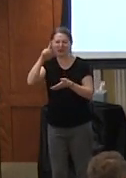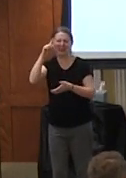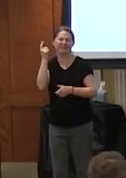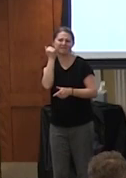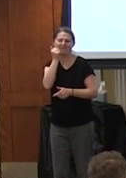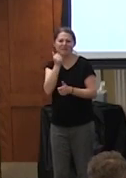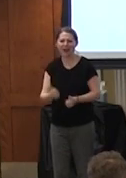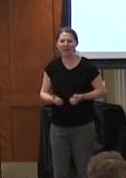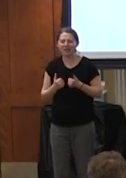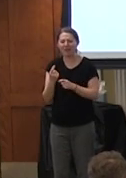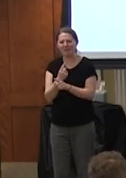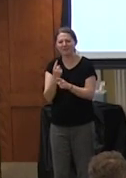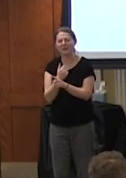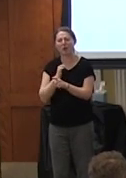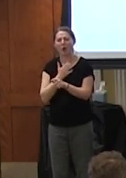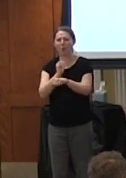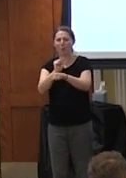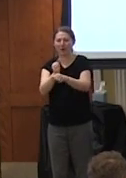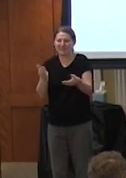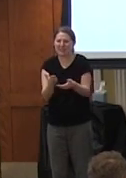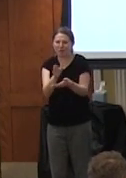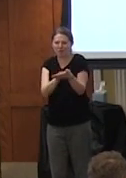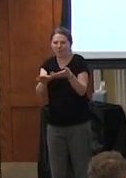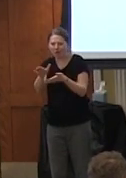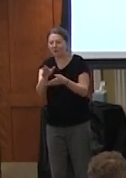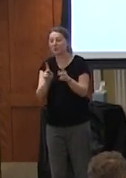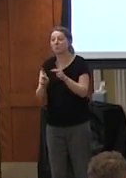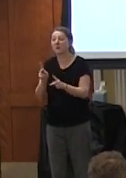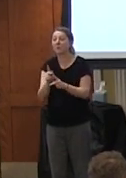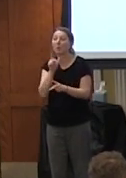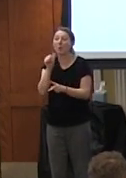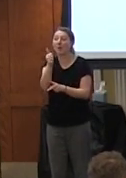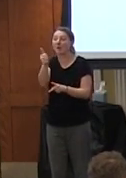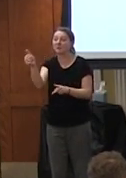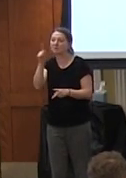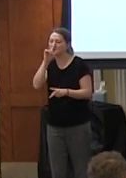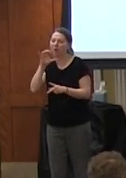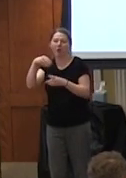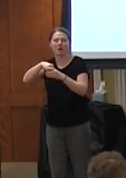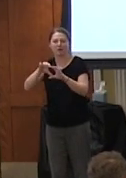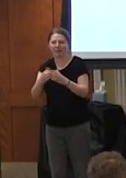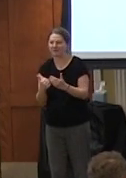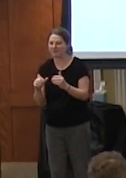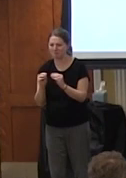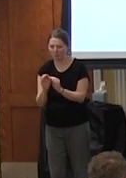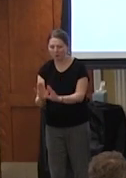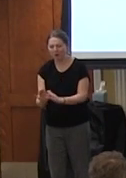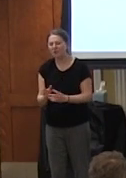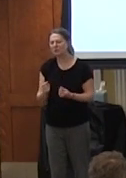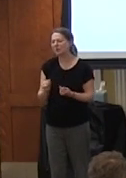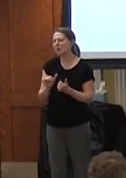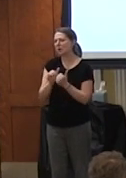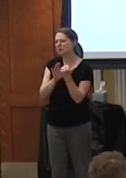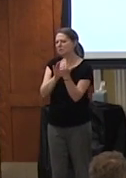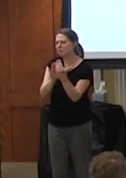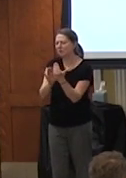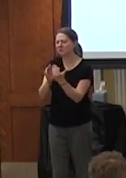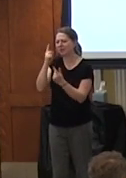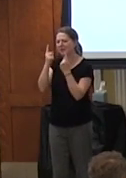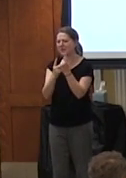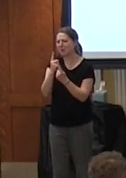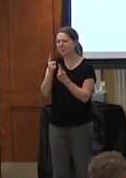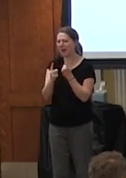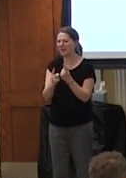lives in terms of our work in our institutions um and people who are aren't in our classes anymore do you have some ways to think about